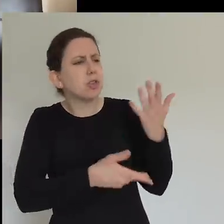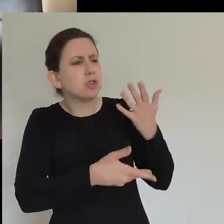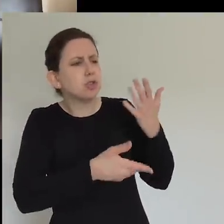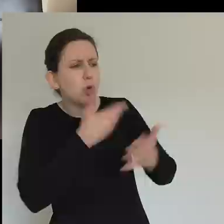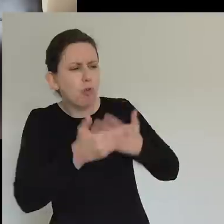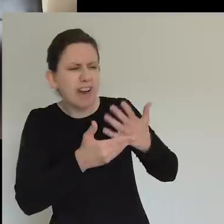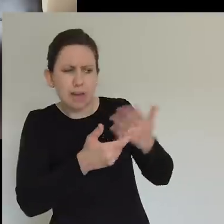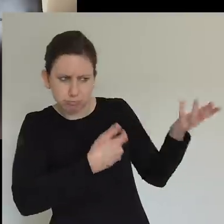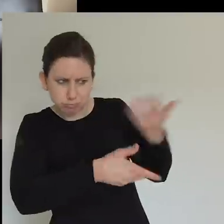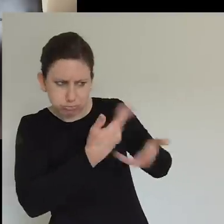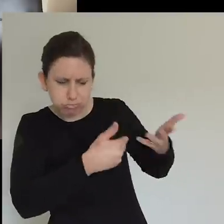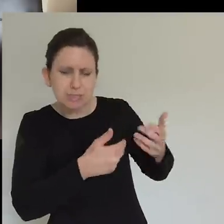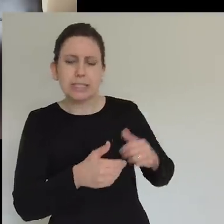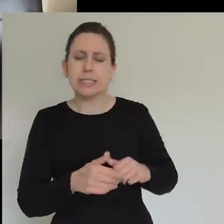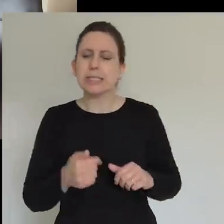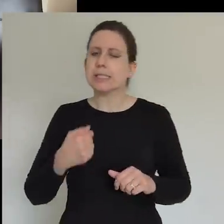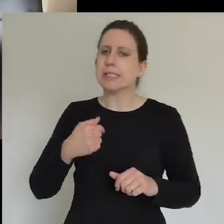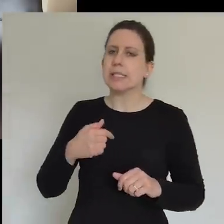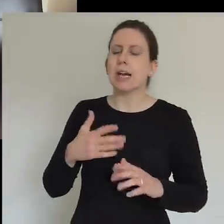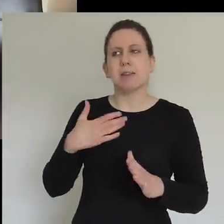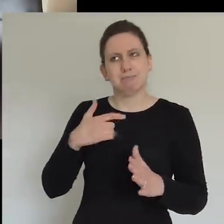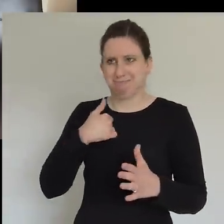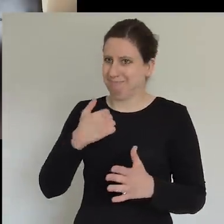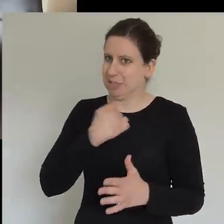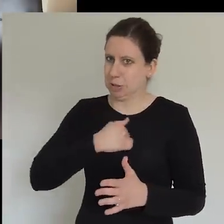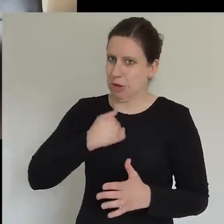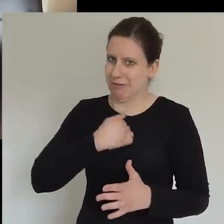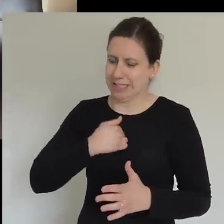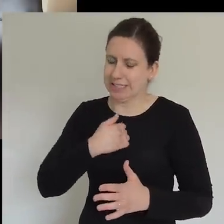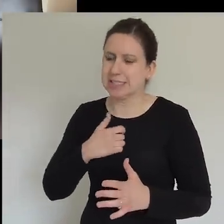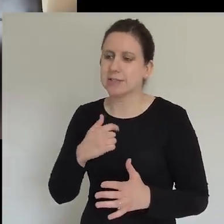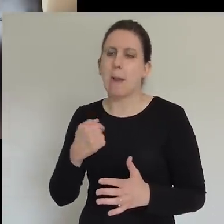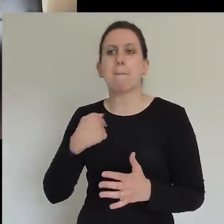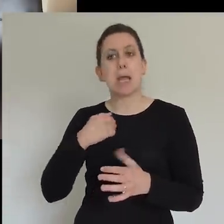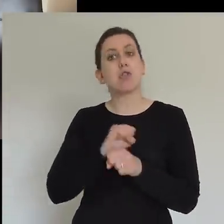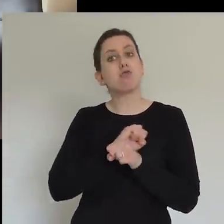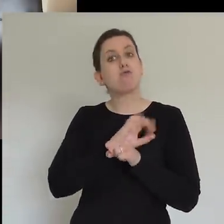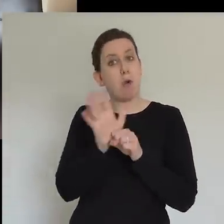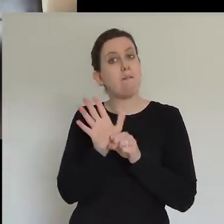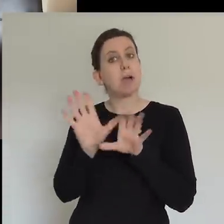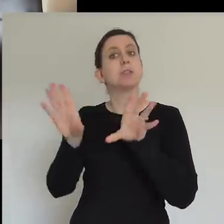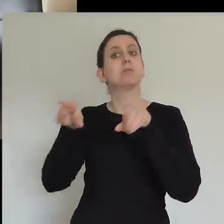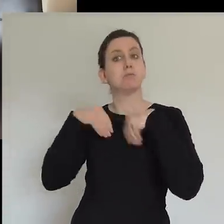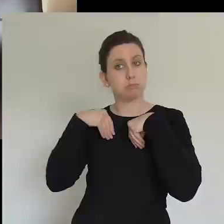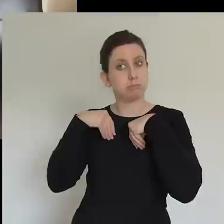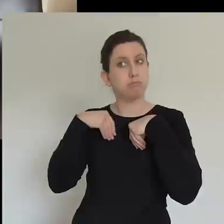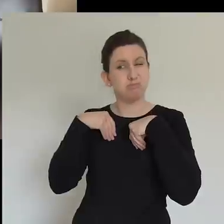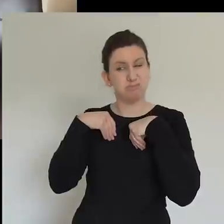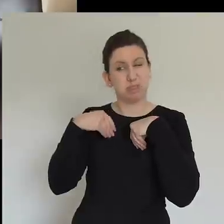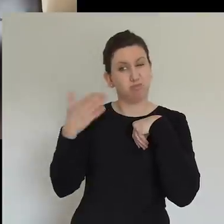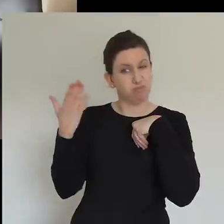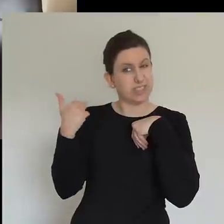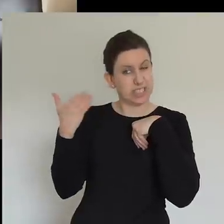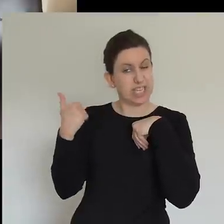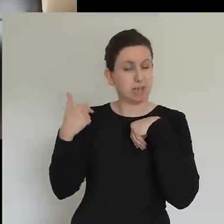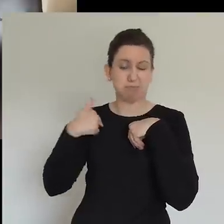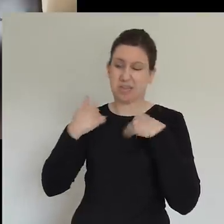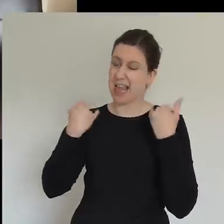Oh, forgive me. I just, I had Coronavirus a few weeks ago, and it was, it was really bad, um, a couple of weeks back. And,